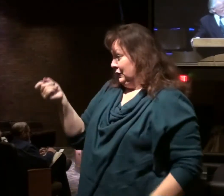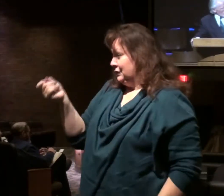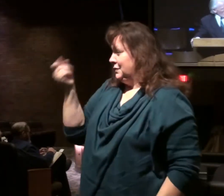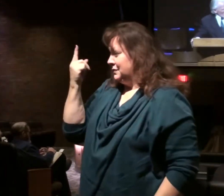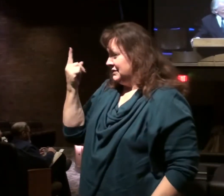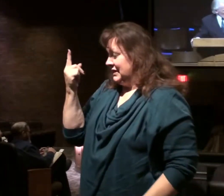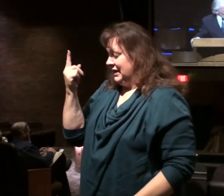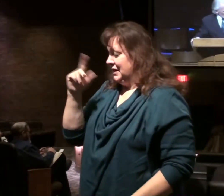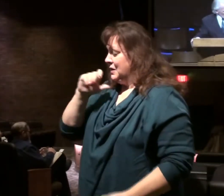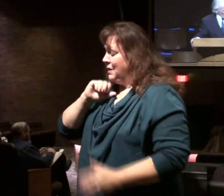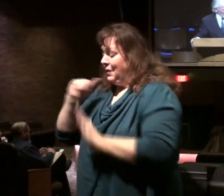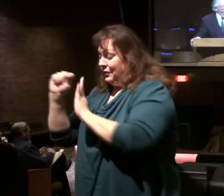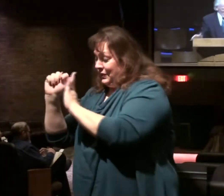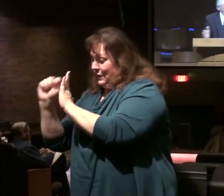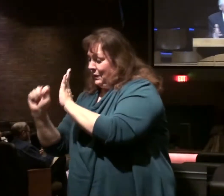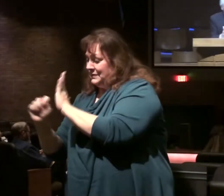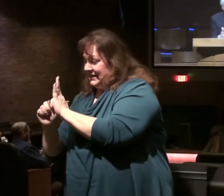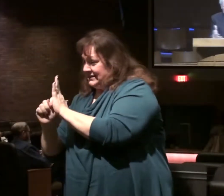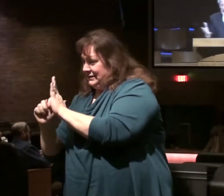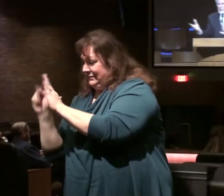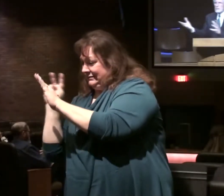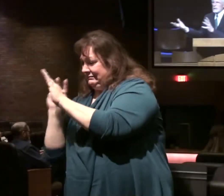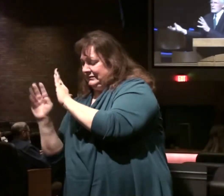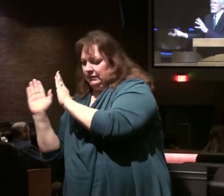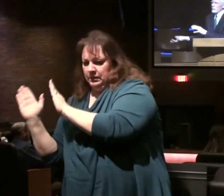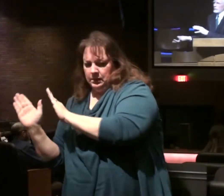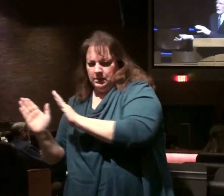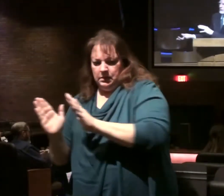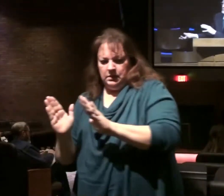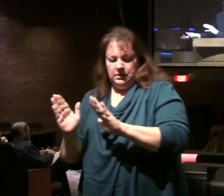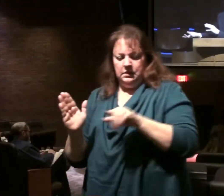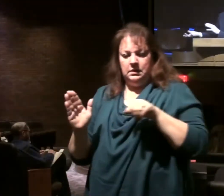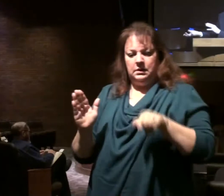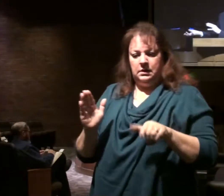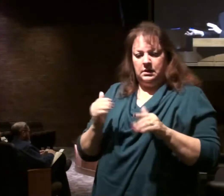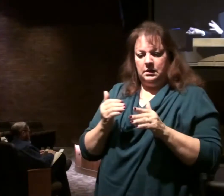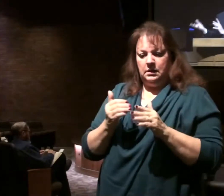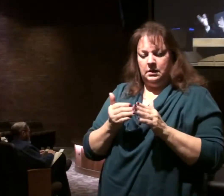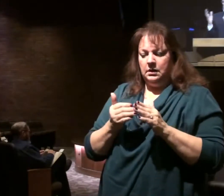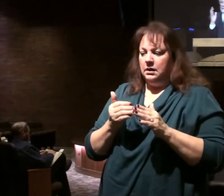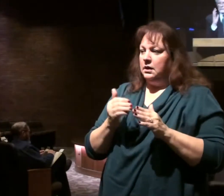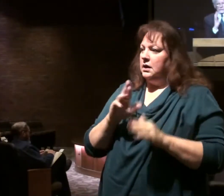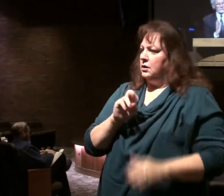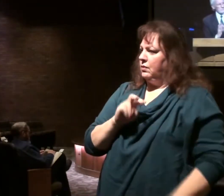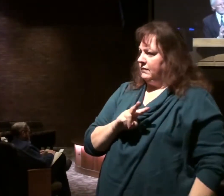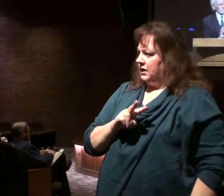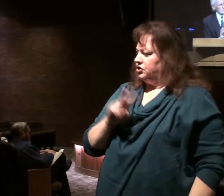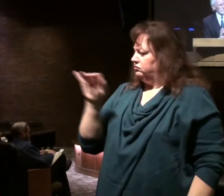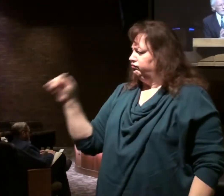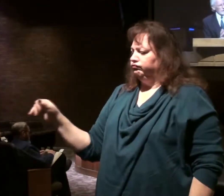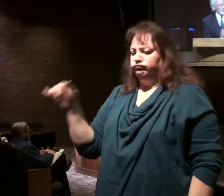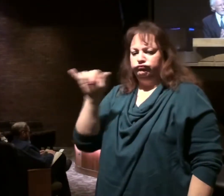what the Old Testament says in prophecy prepares us for what God says in the book of Revelation.